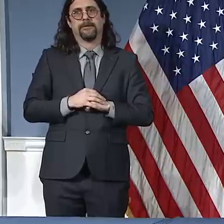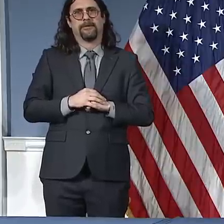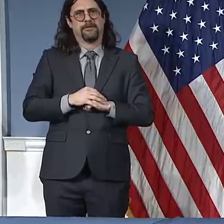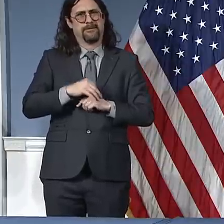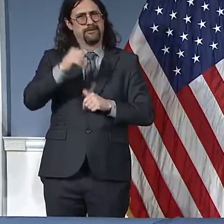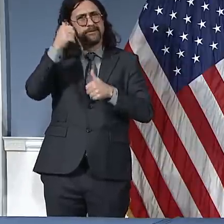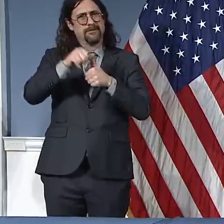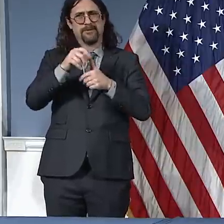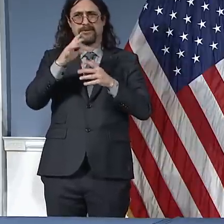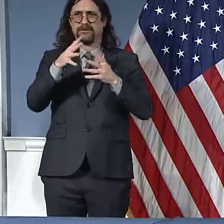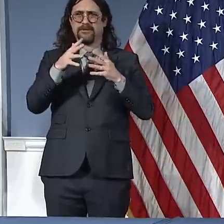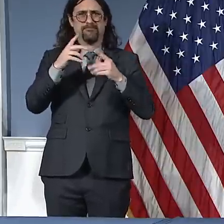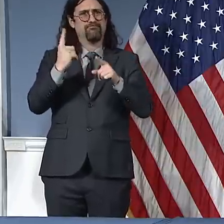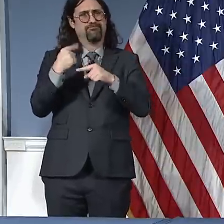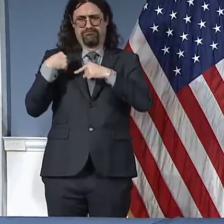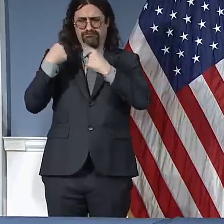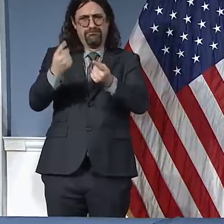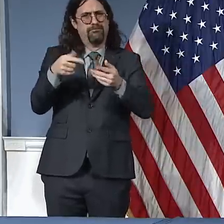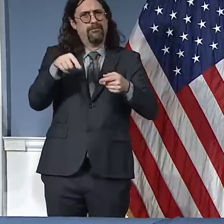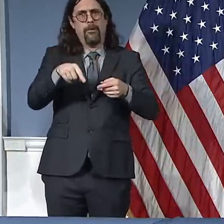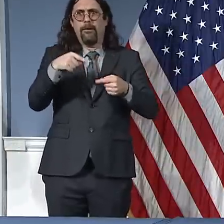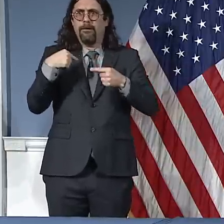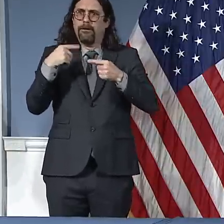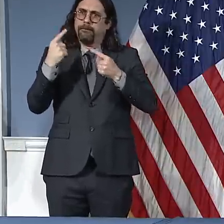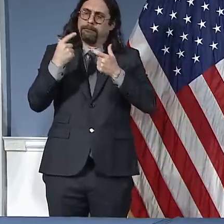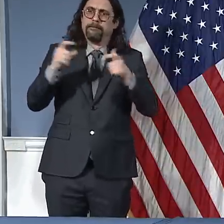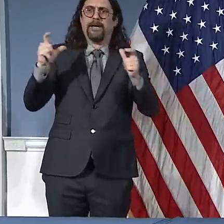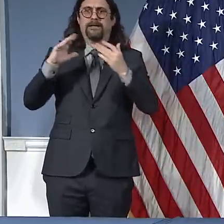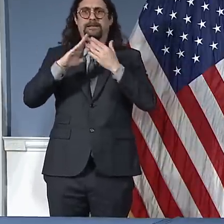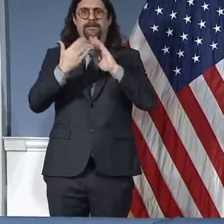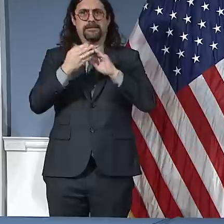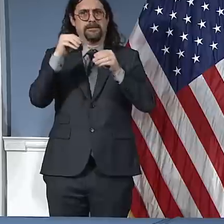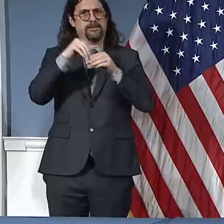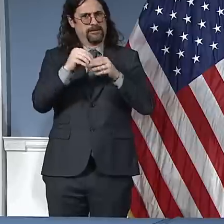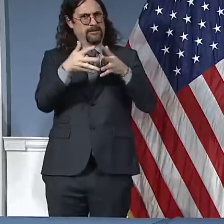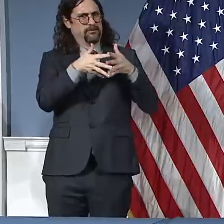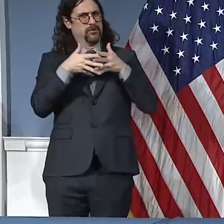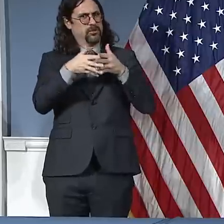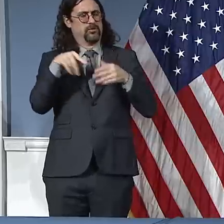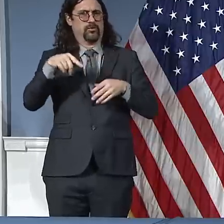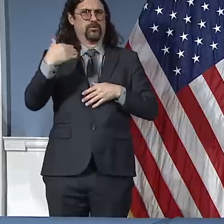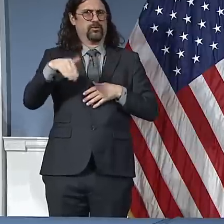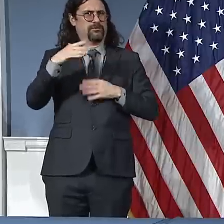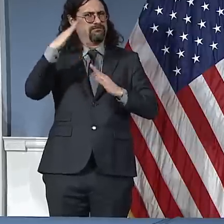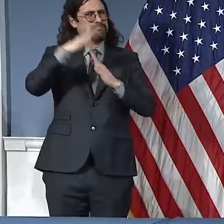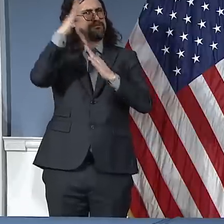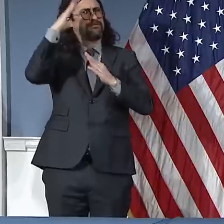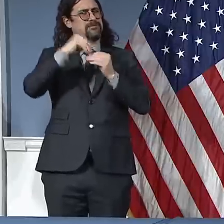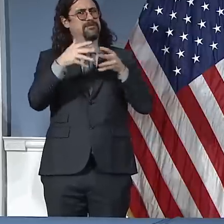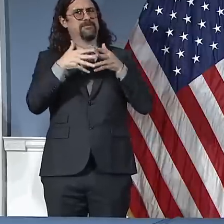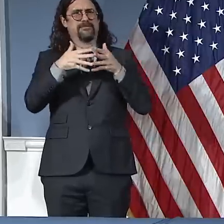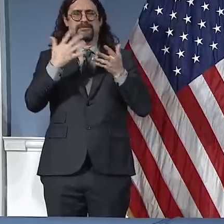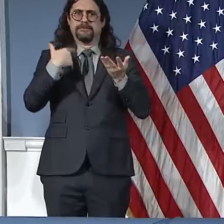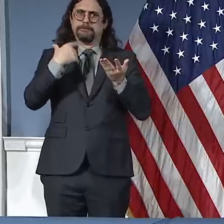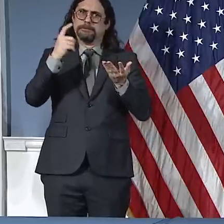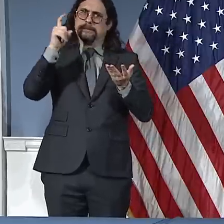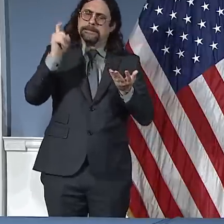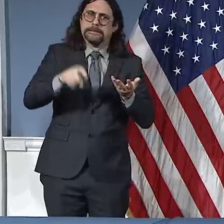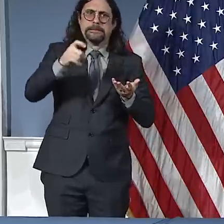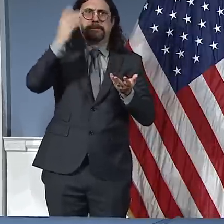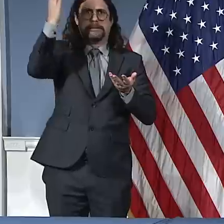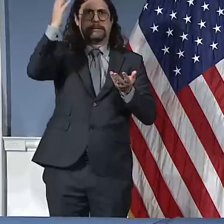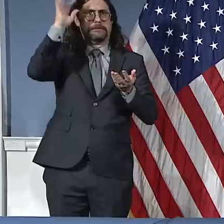we need more federal help, and we need it quickly. The number of deaths related to coronavirus is